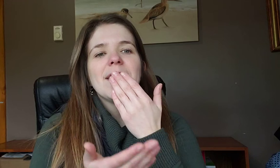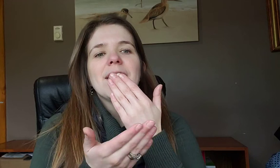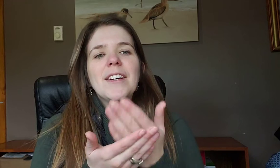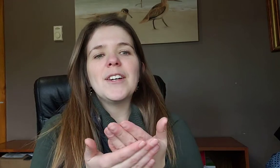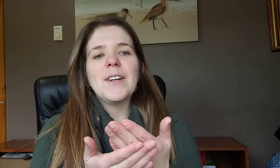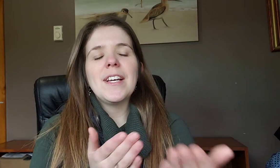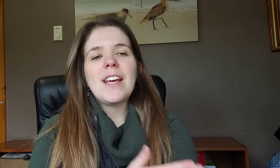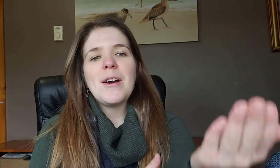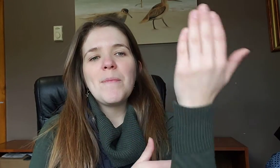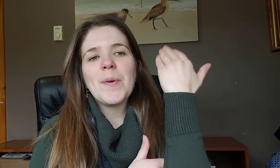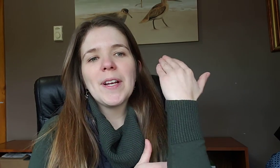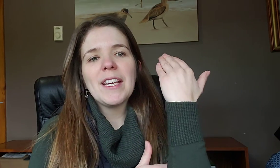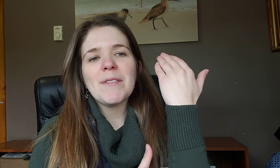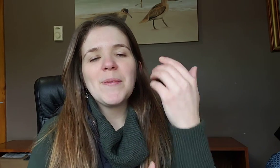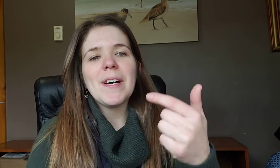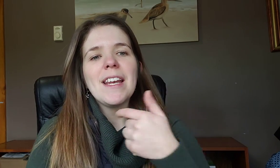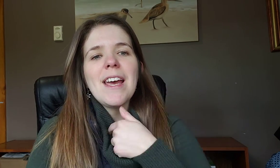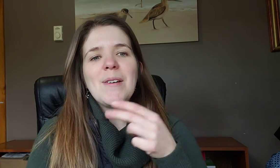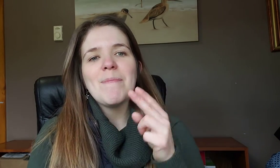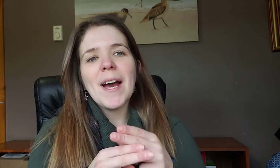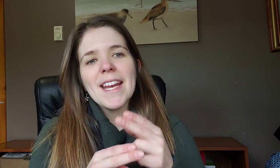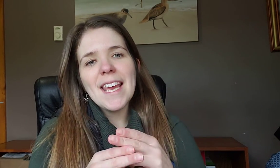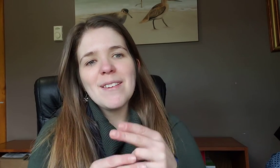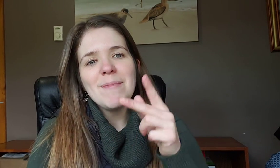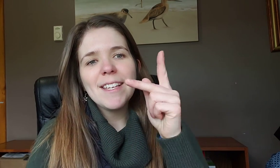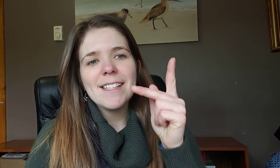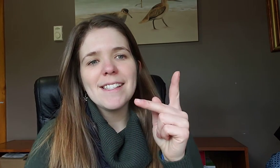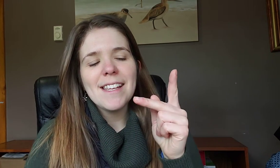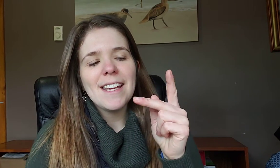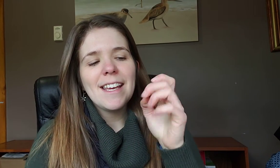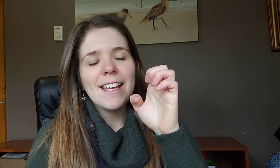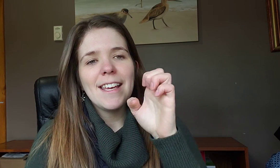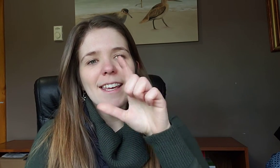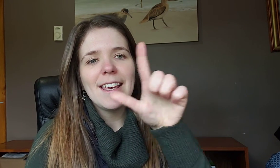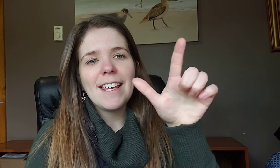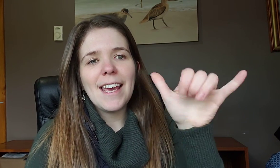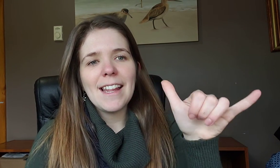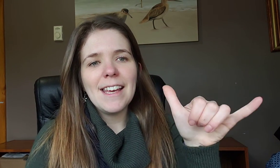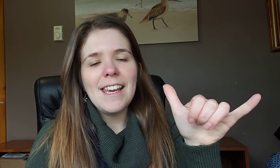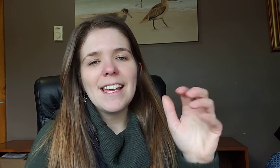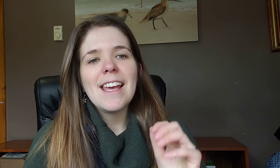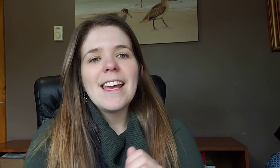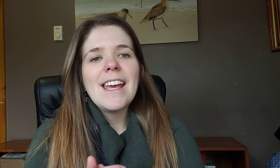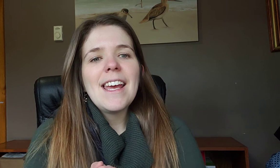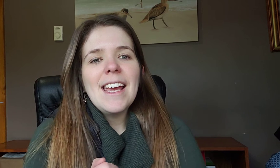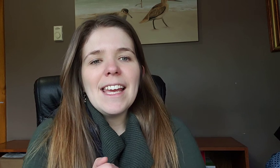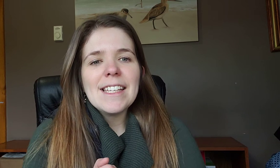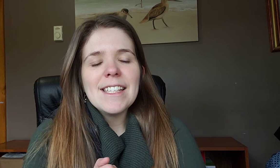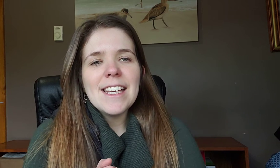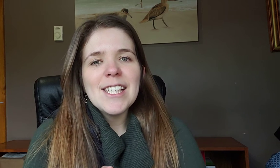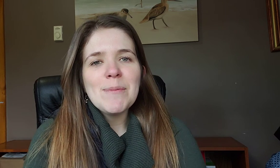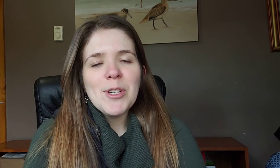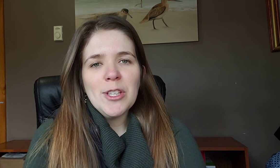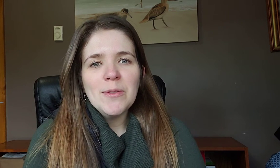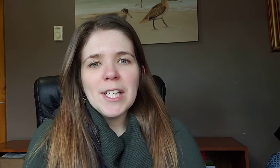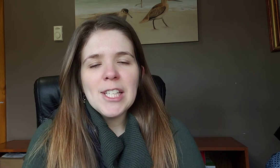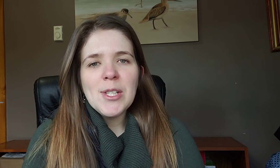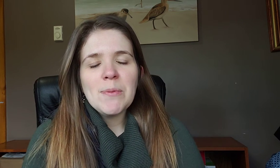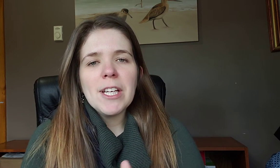Good morning everyone my name is Kelly and today as I'm sure you've guessed we